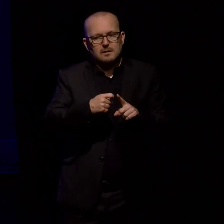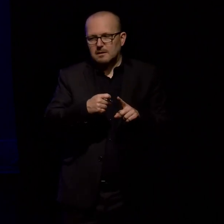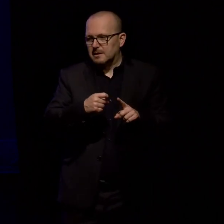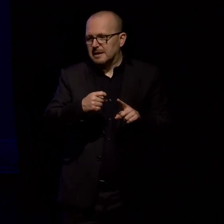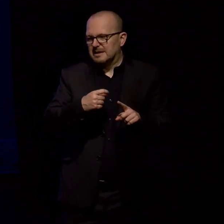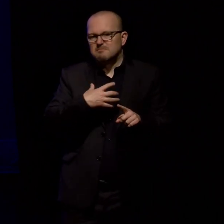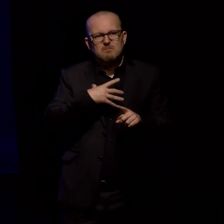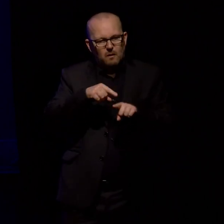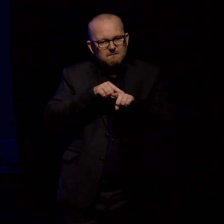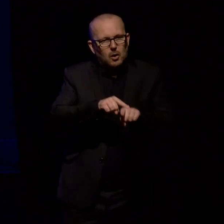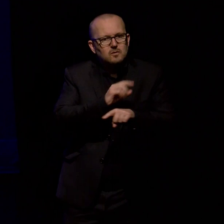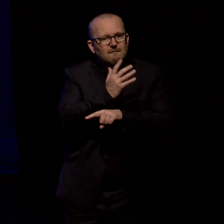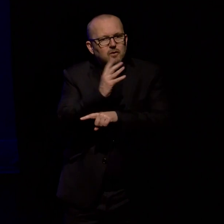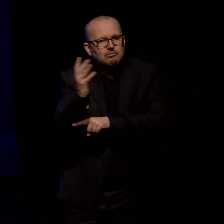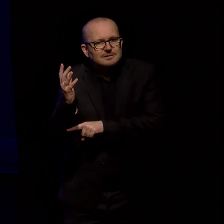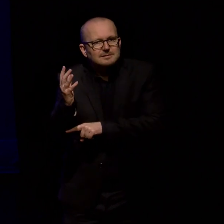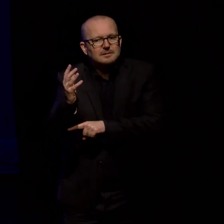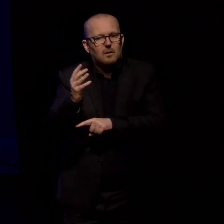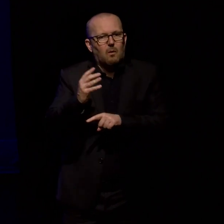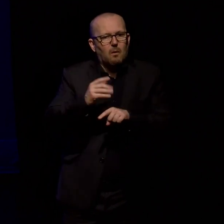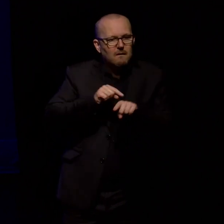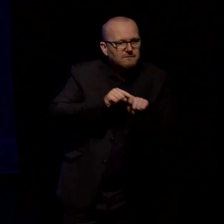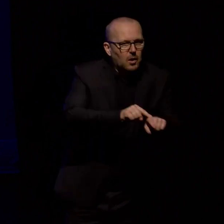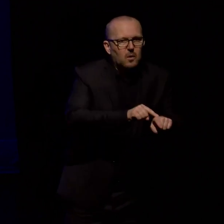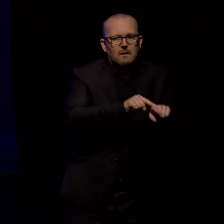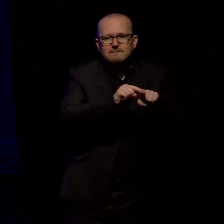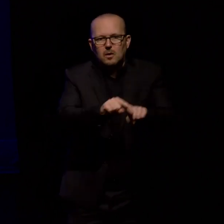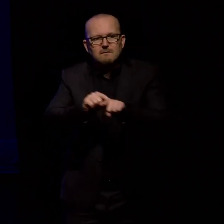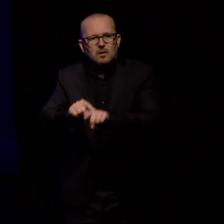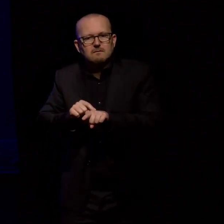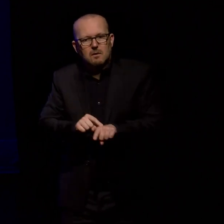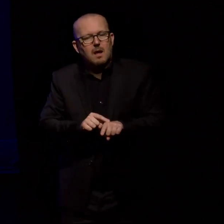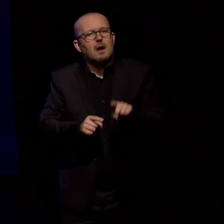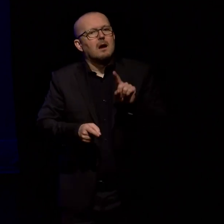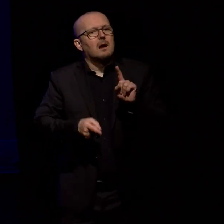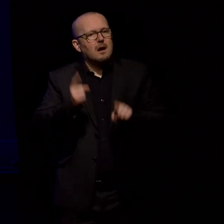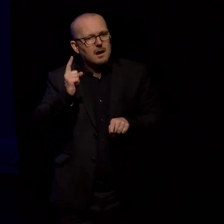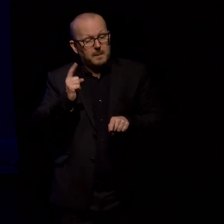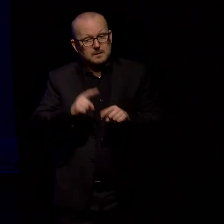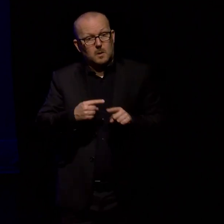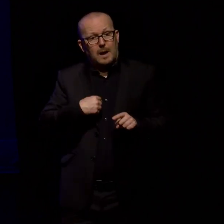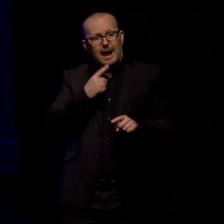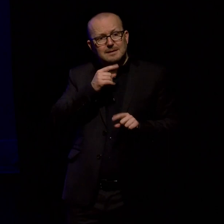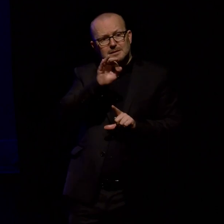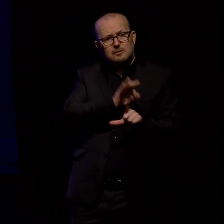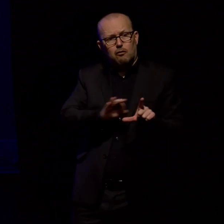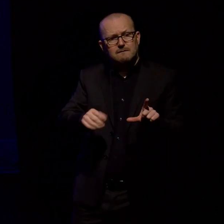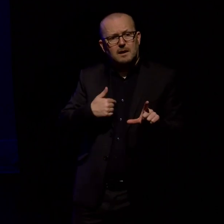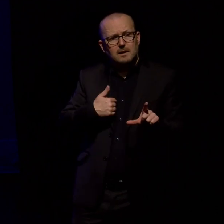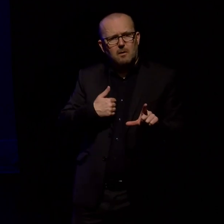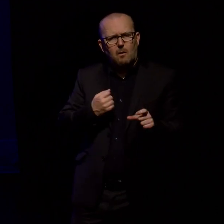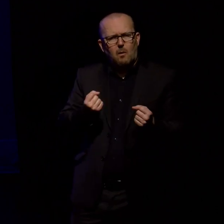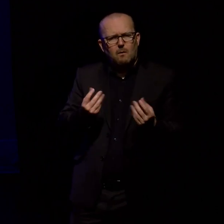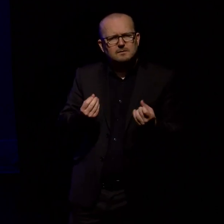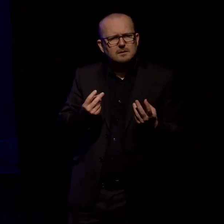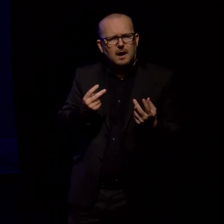forest and forest stands and it's something in there that as a cartographer I often don't see that and I need